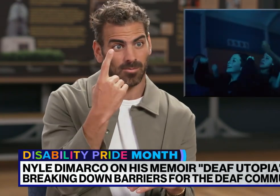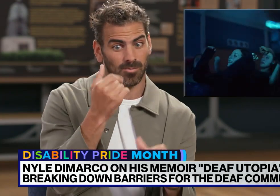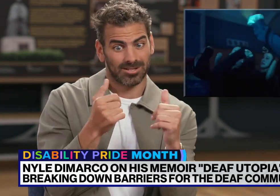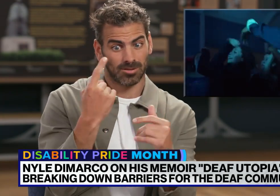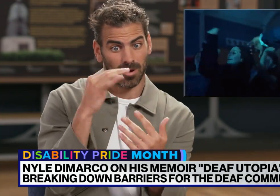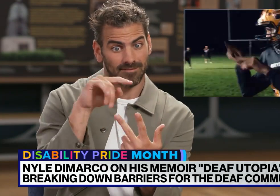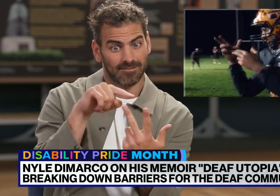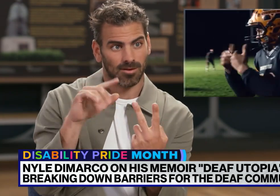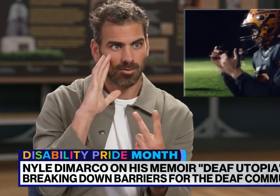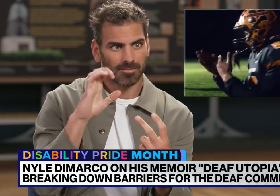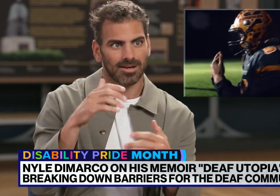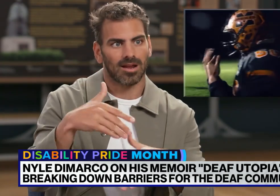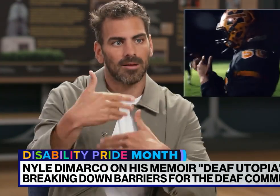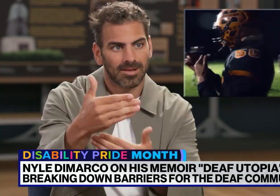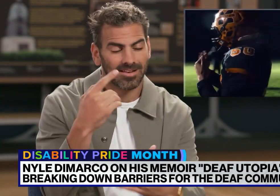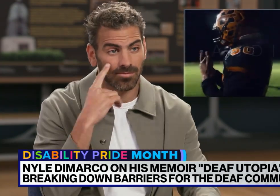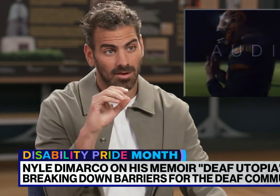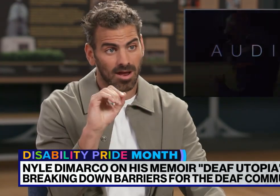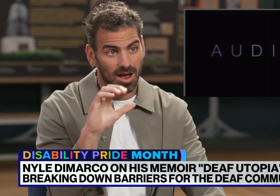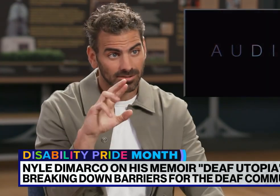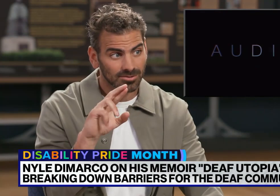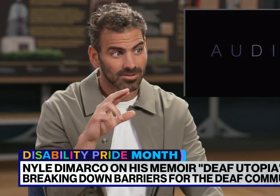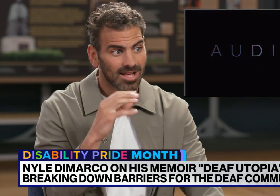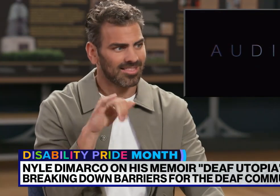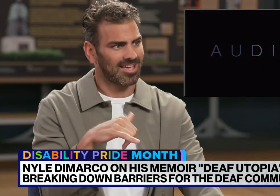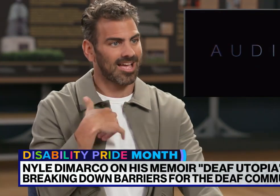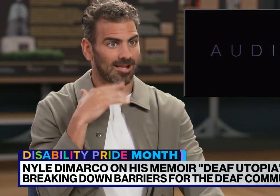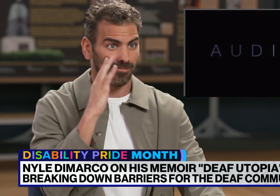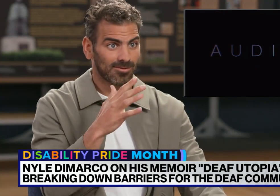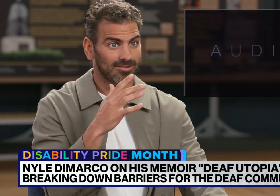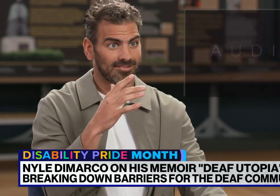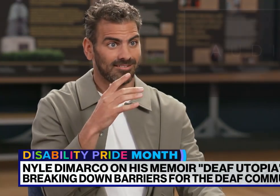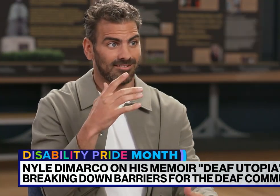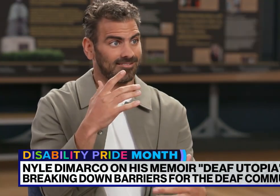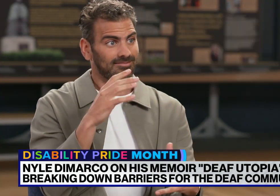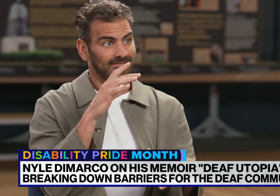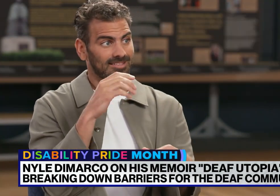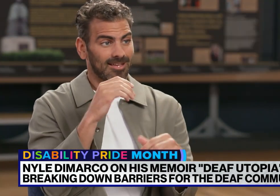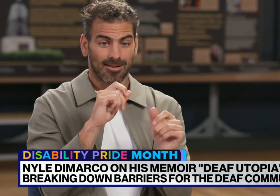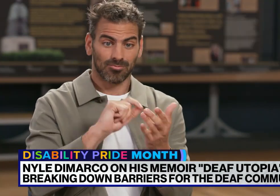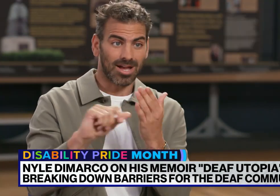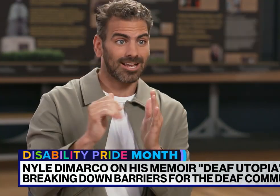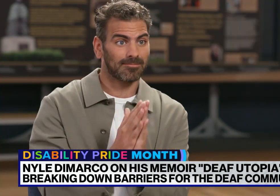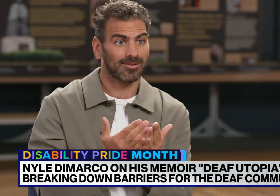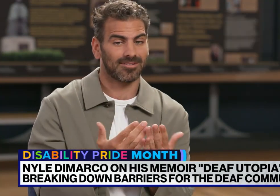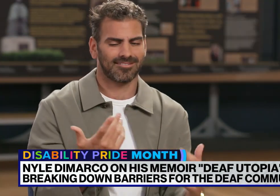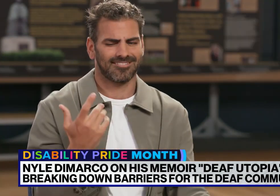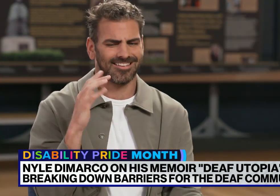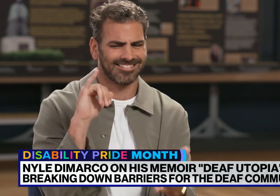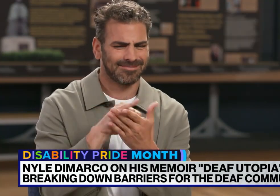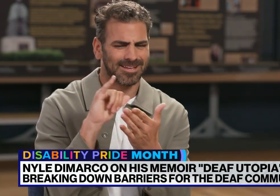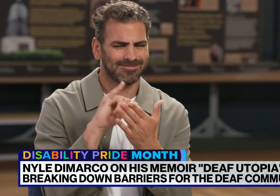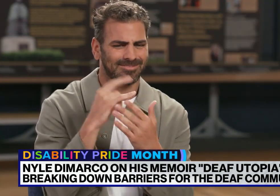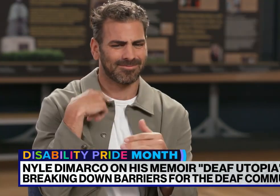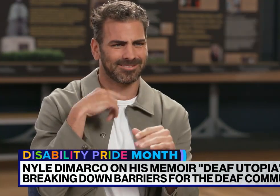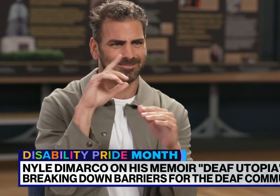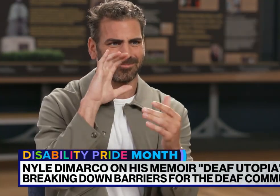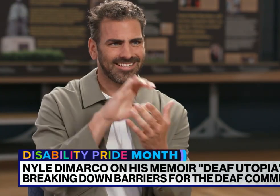that one of those would be nominated for an Oscar, and that I would be writing a book, I would absolutely say it was